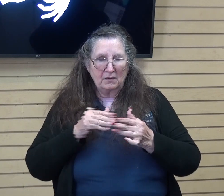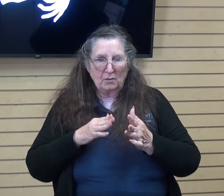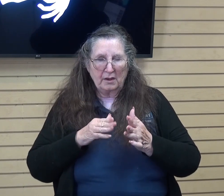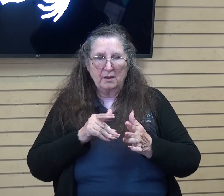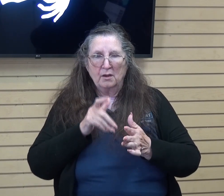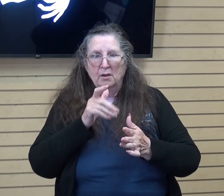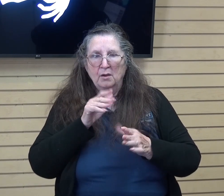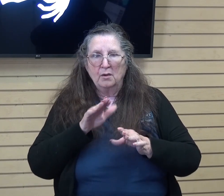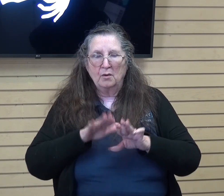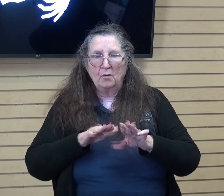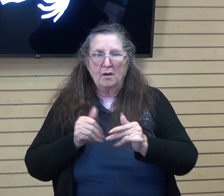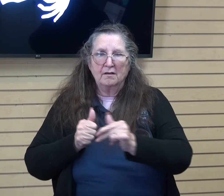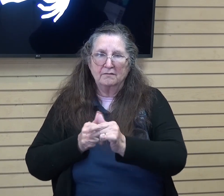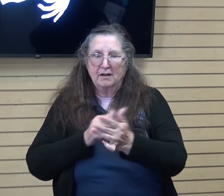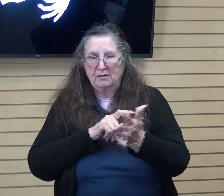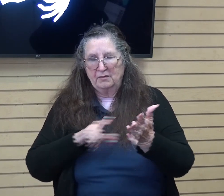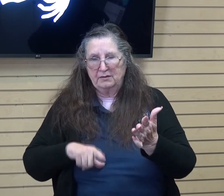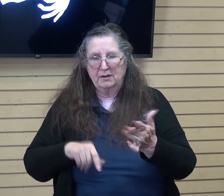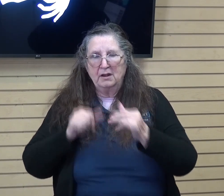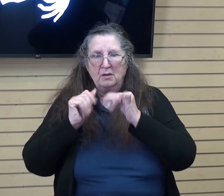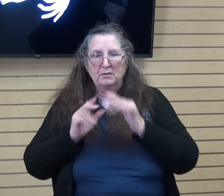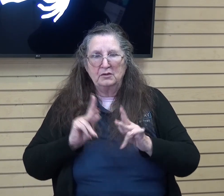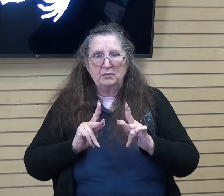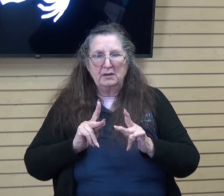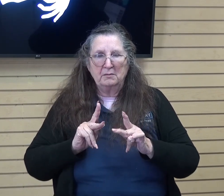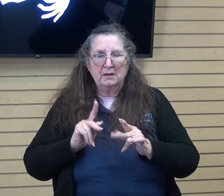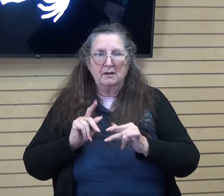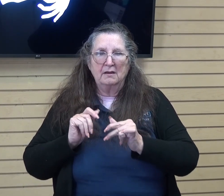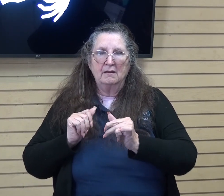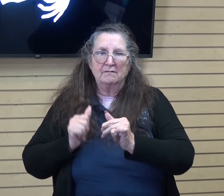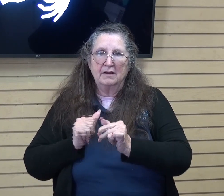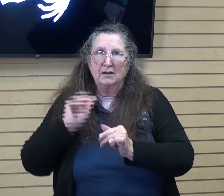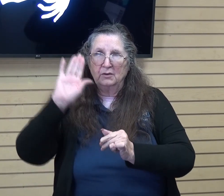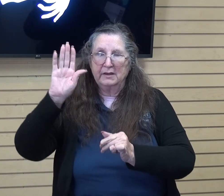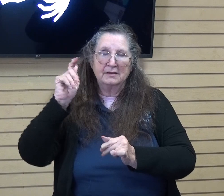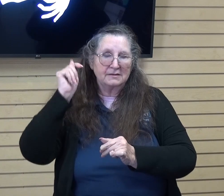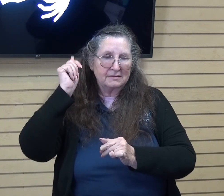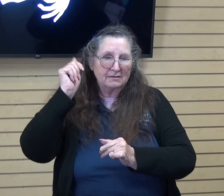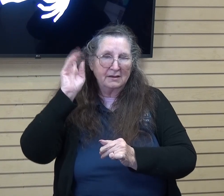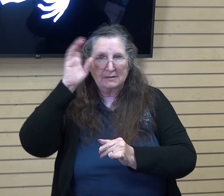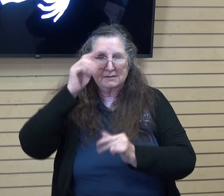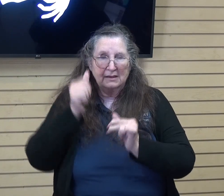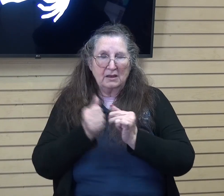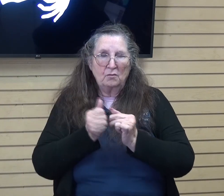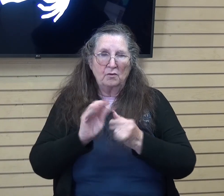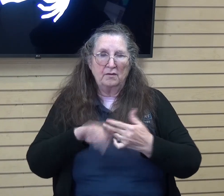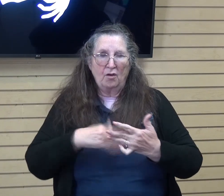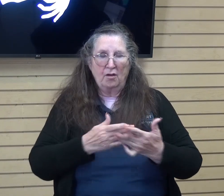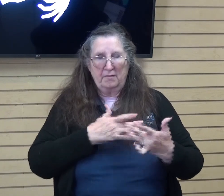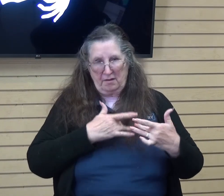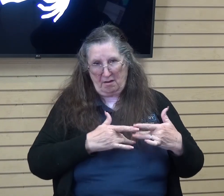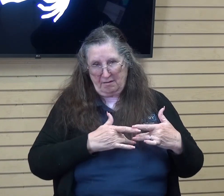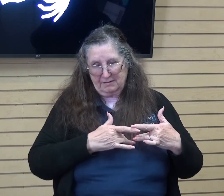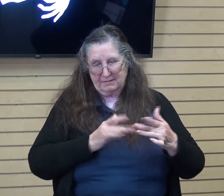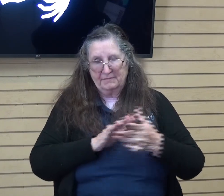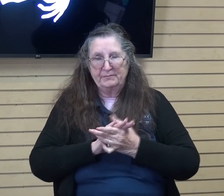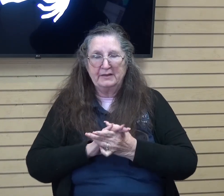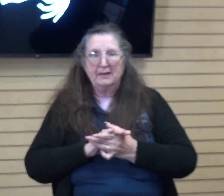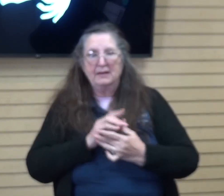of the lord blessed are those who keep his testimonies who seek him with the whole heart they also